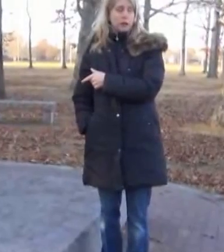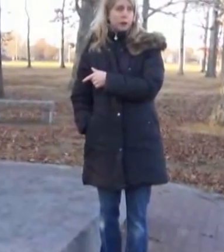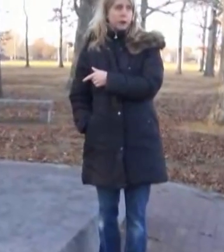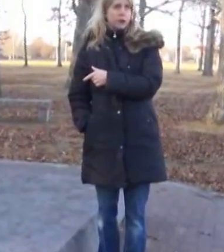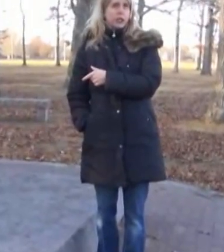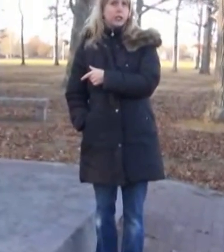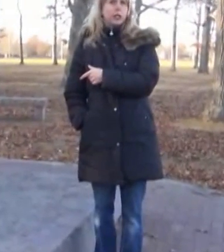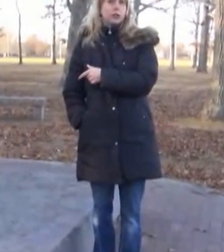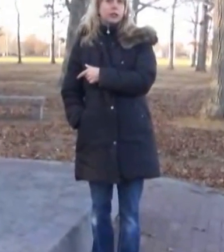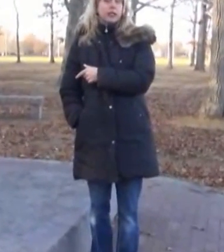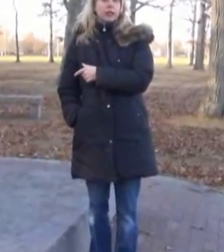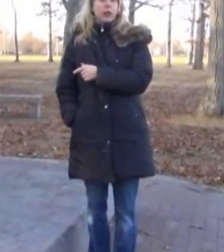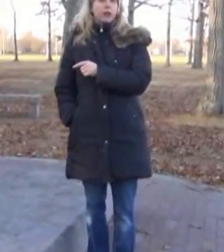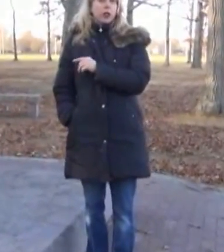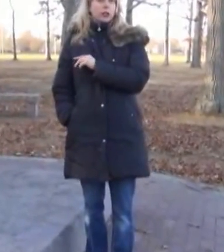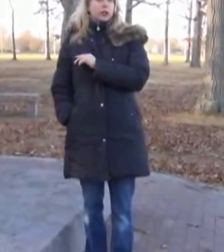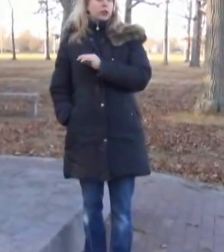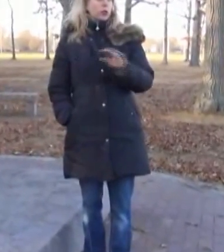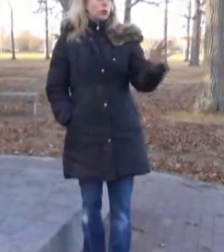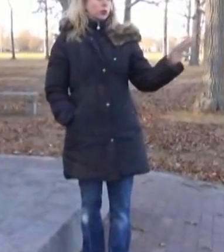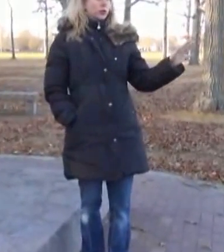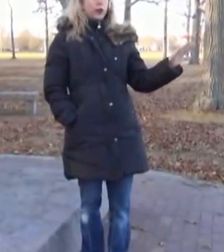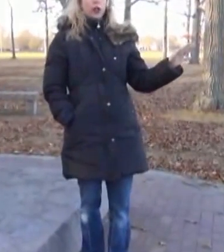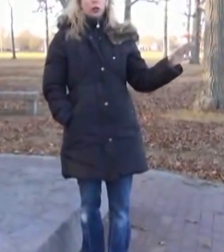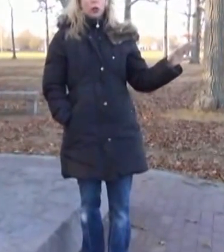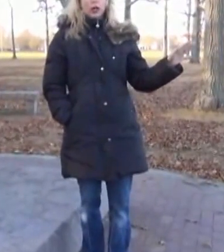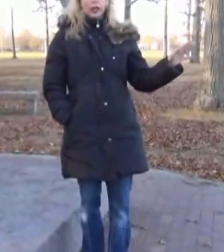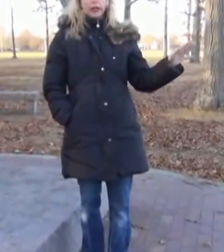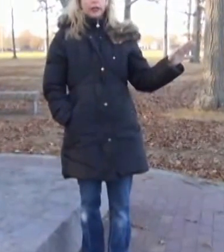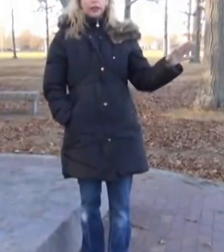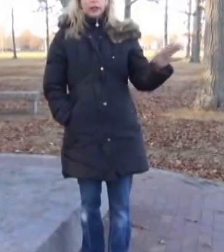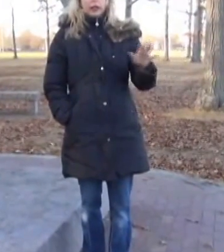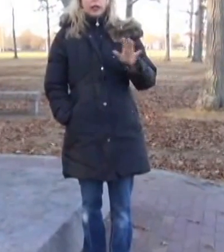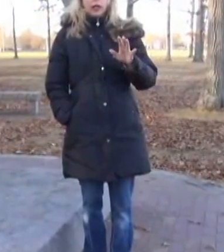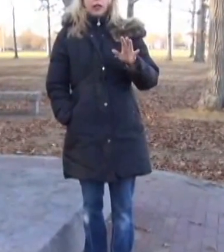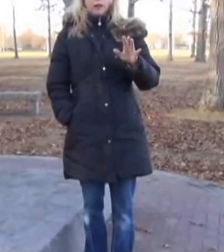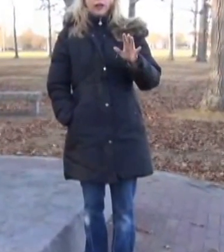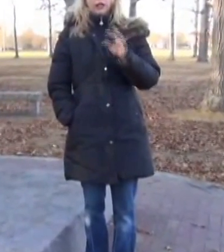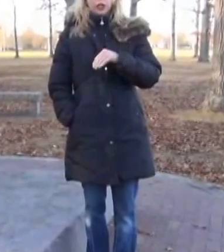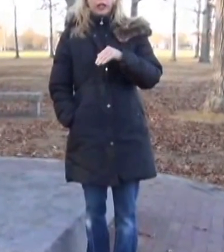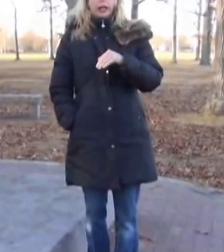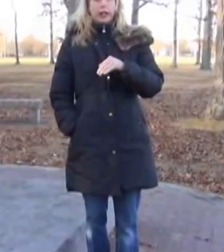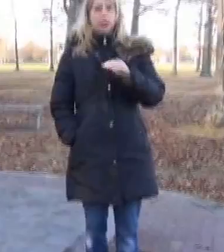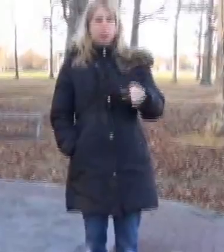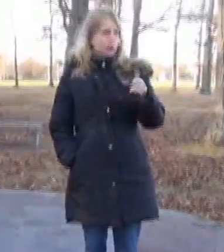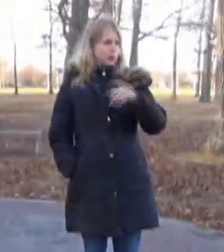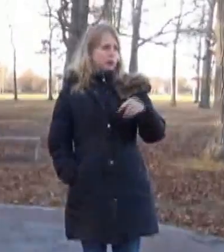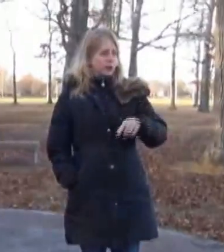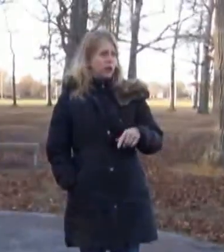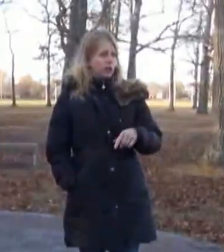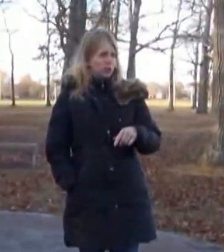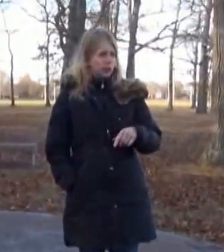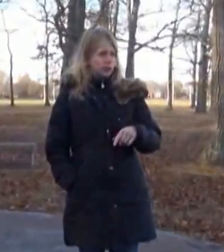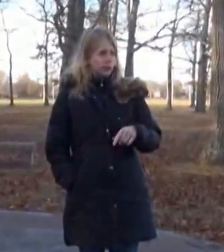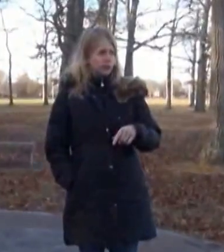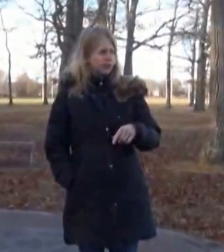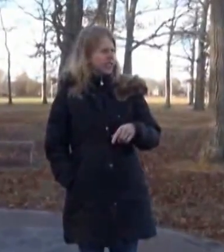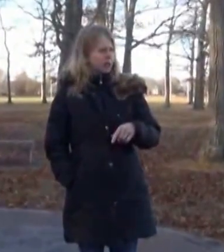up for 15 years, they've gone to schools far and wide, educating young people about the Holocaust. Isn't that